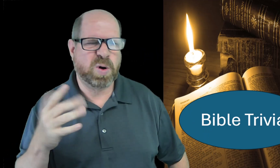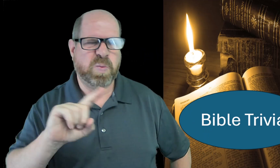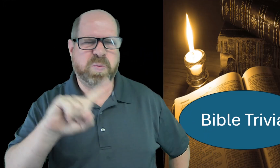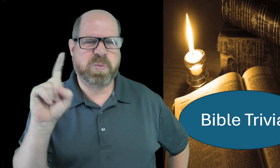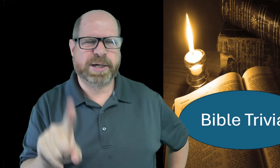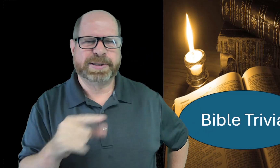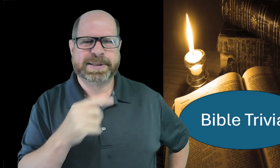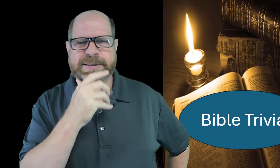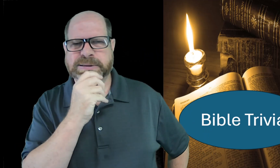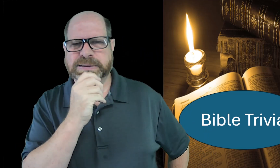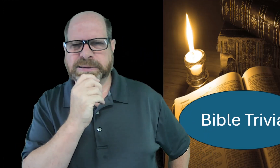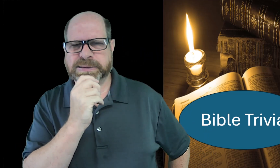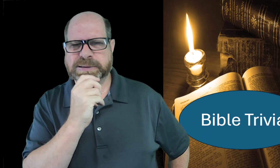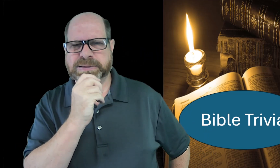So what's our question today?